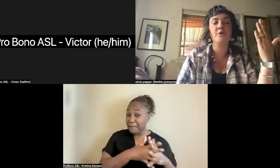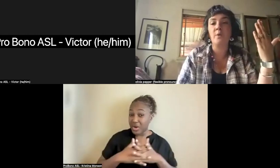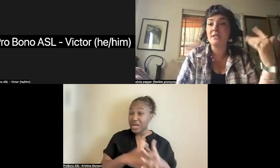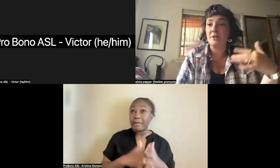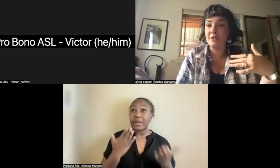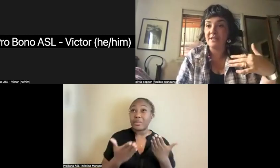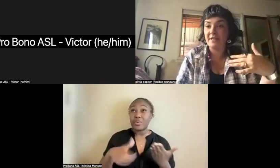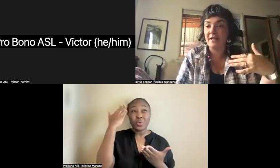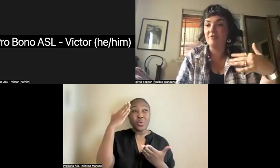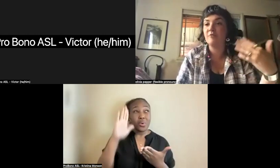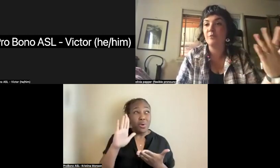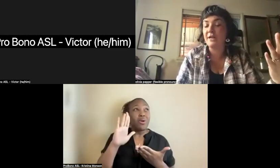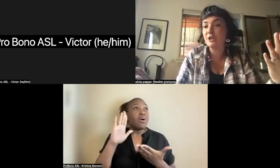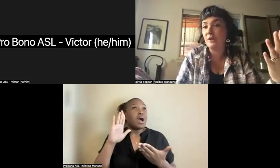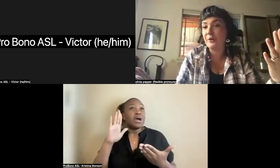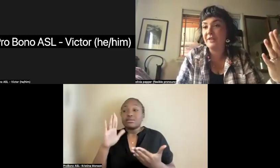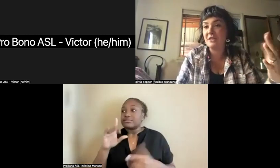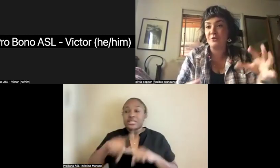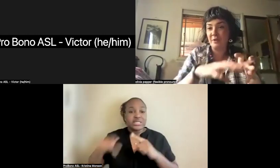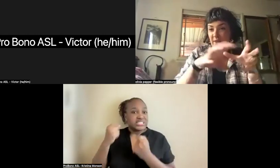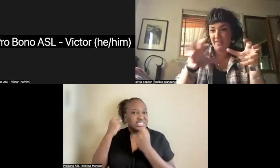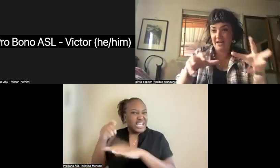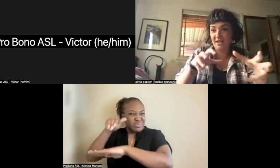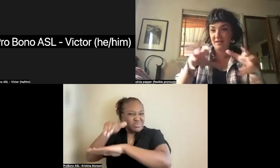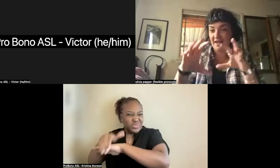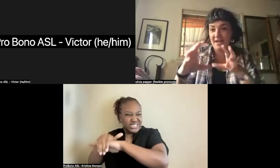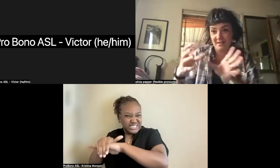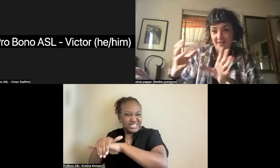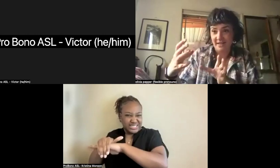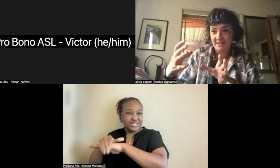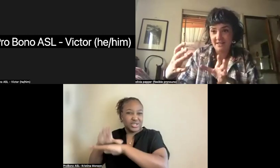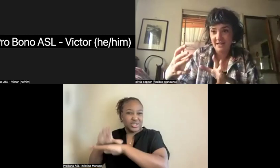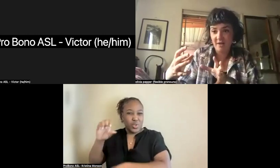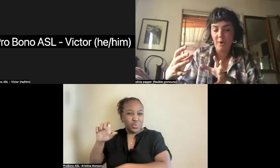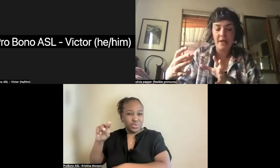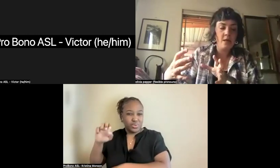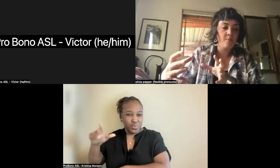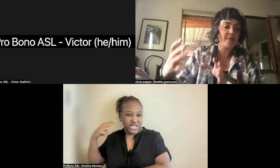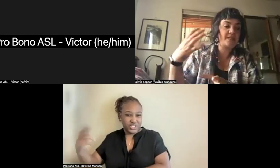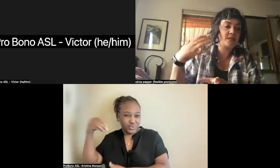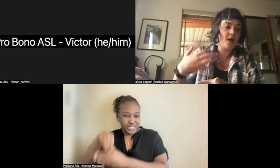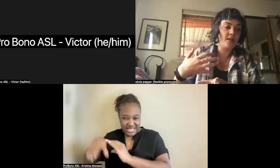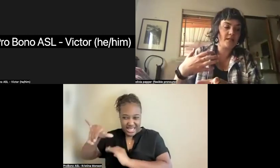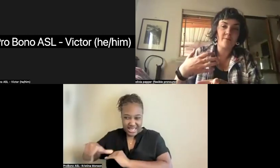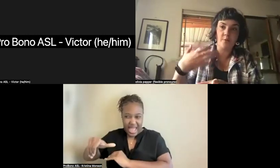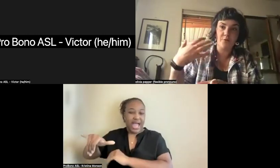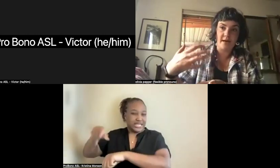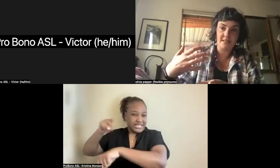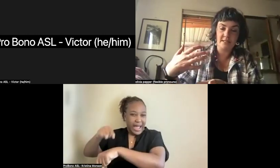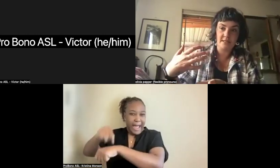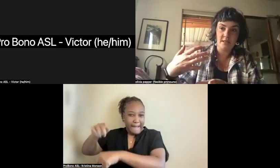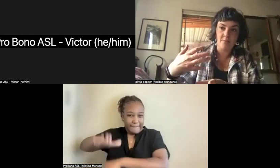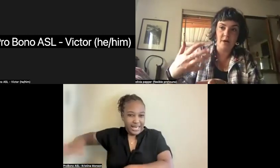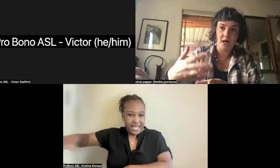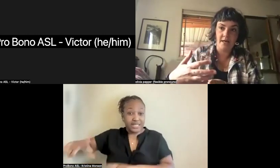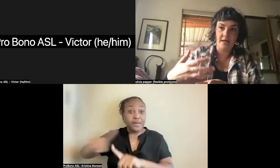nuanced understanding of British colonial history within that landscape. But the Scots had been oppressed